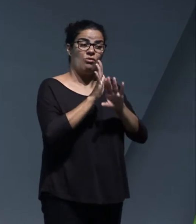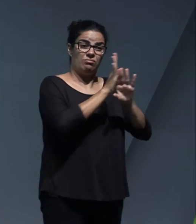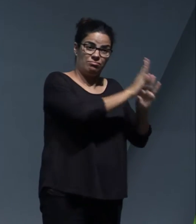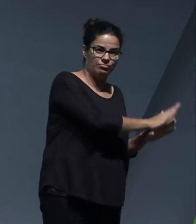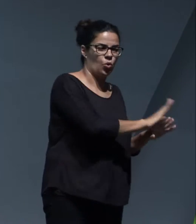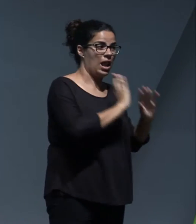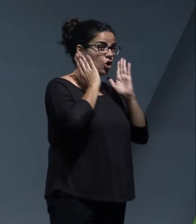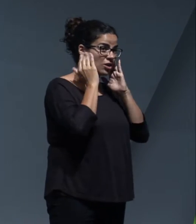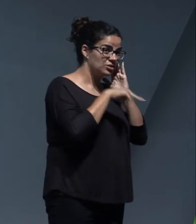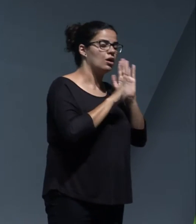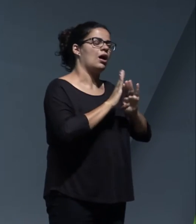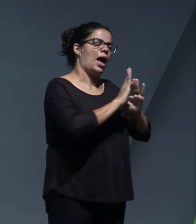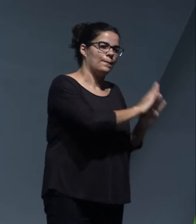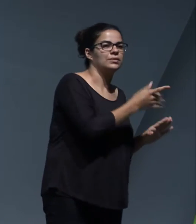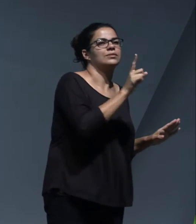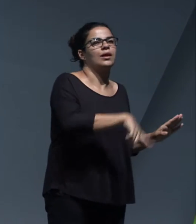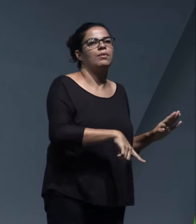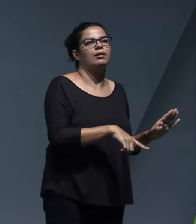But apart from the conference